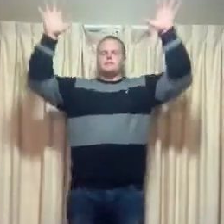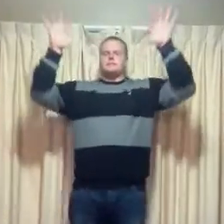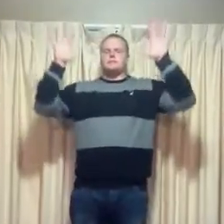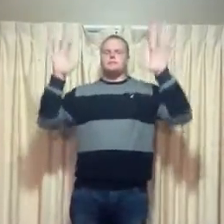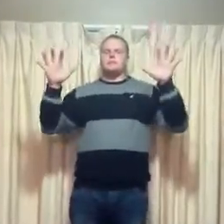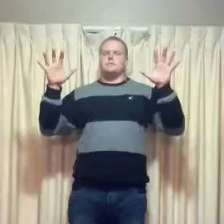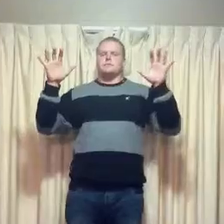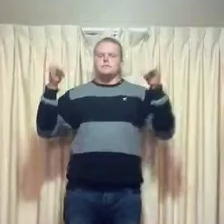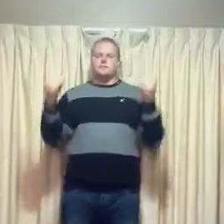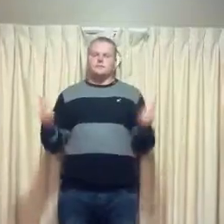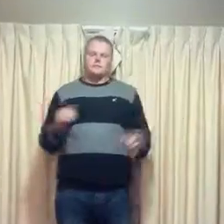tonight.